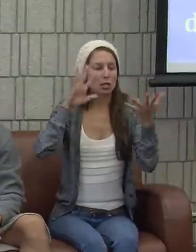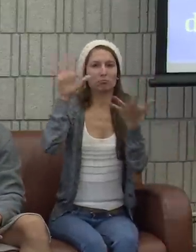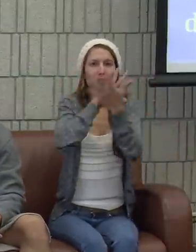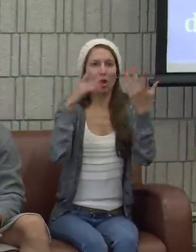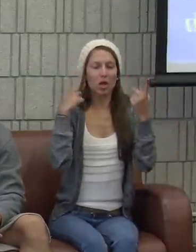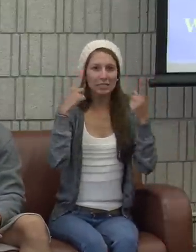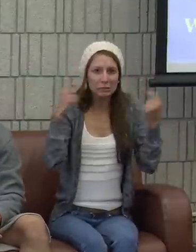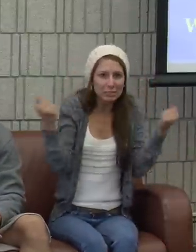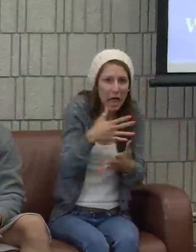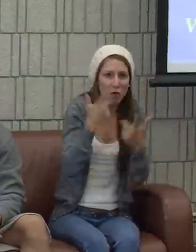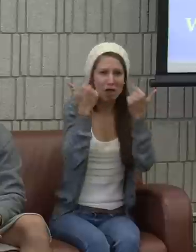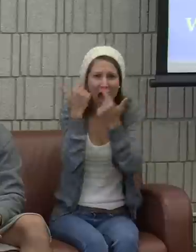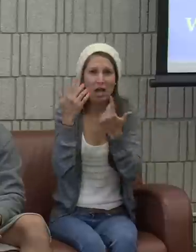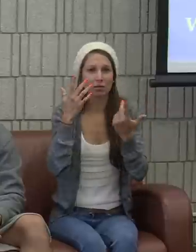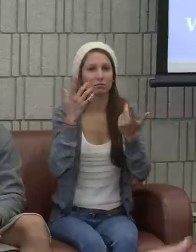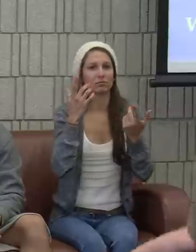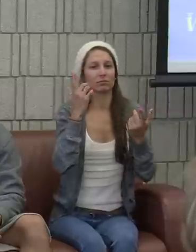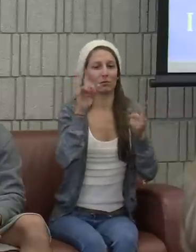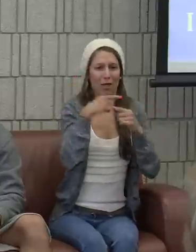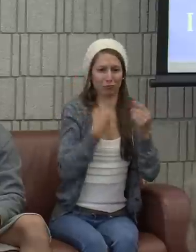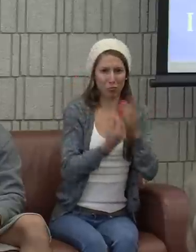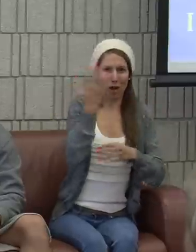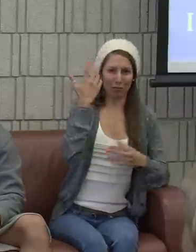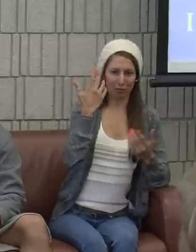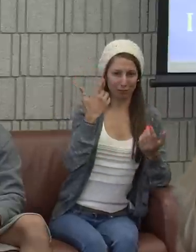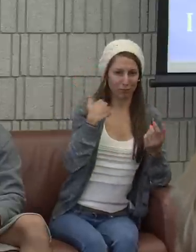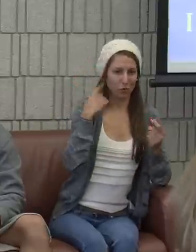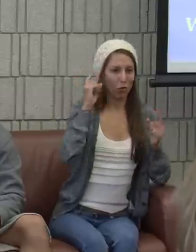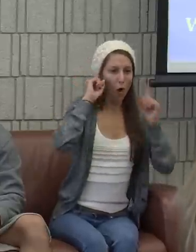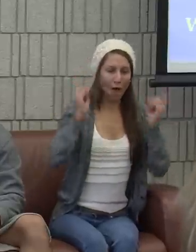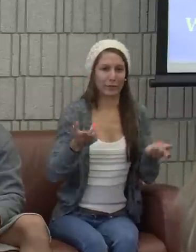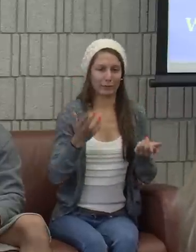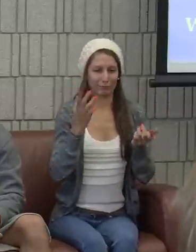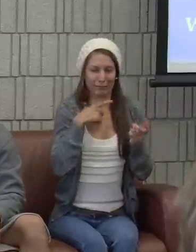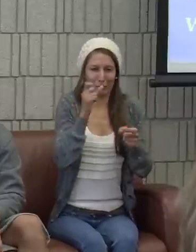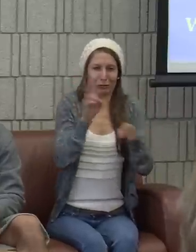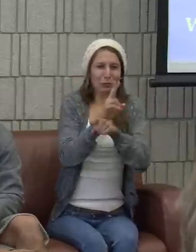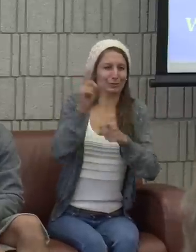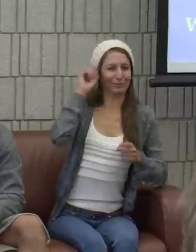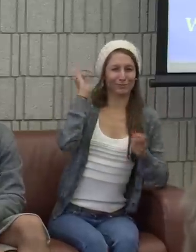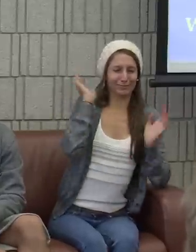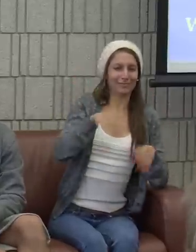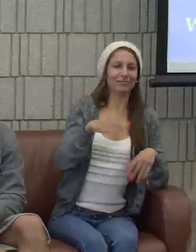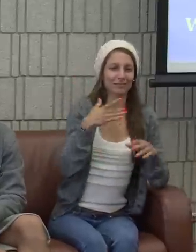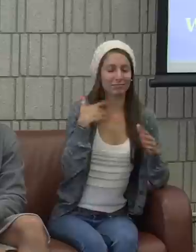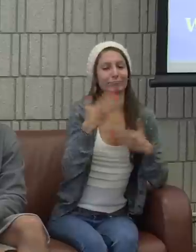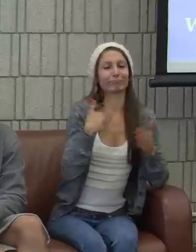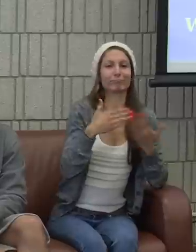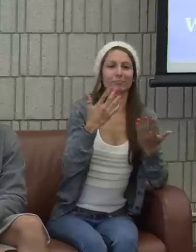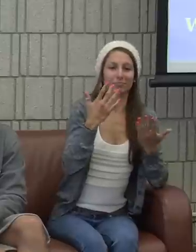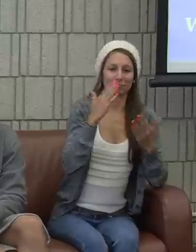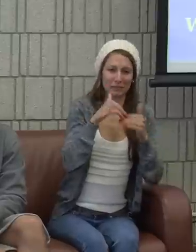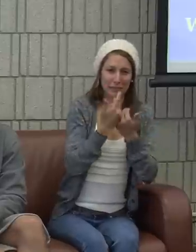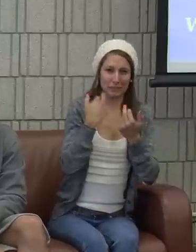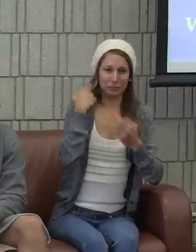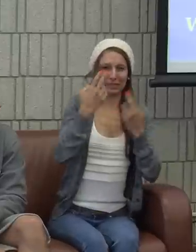couldn't hear anything. was just muffled sounds, and I would cry all the time. And then when I grew up, I got rid of the hearing aids. I decided not to use them.